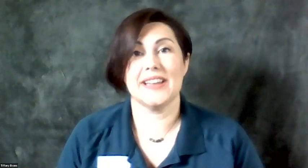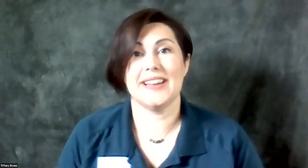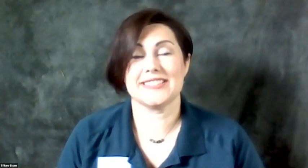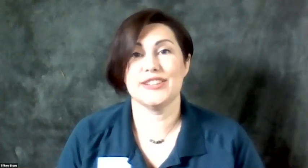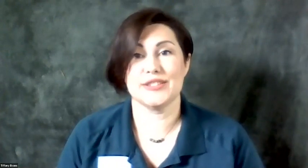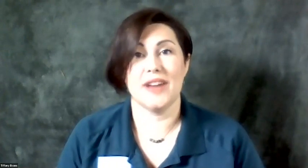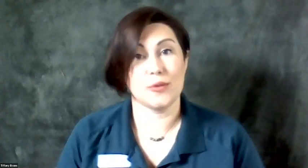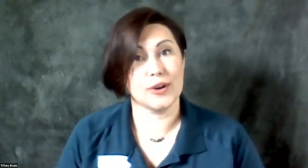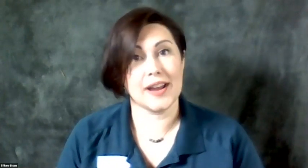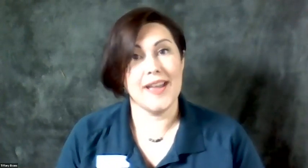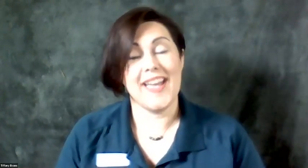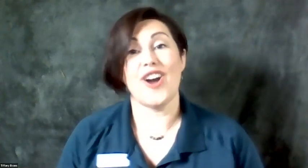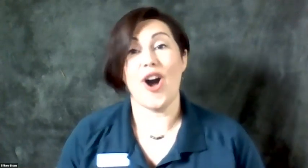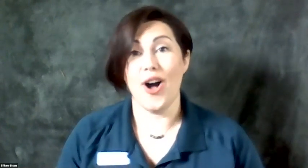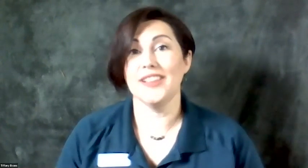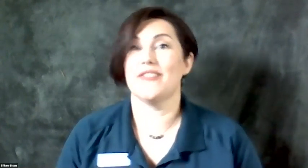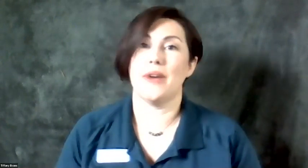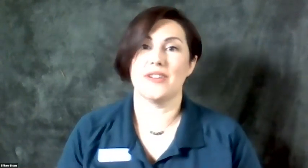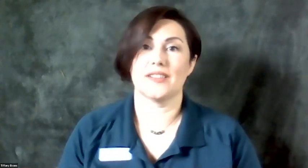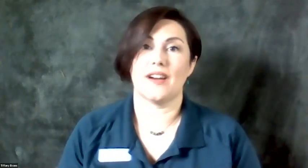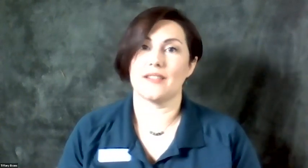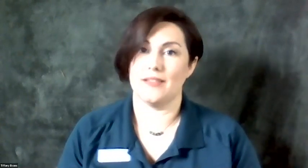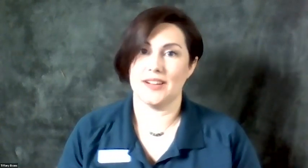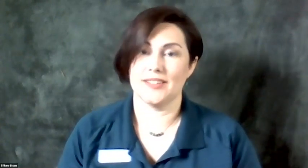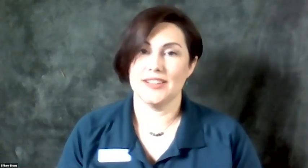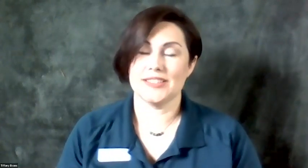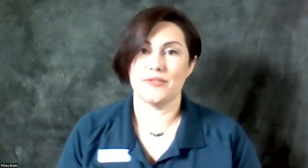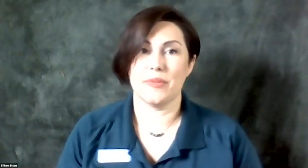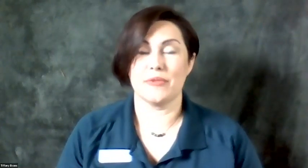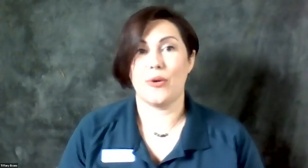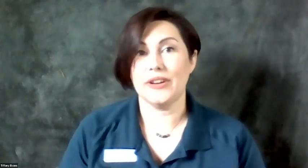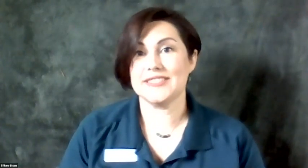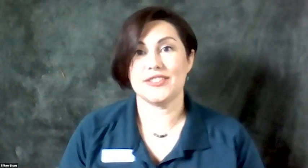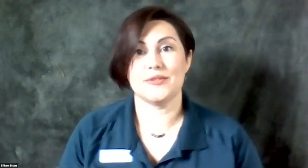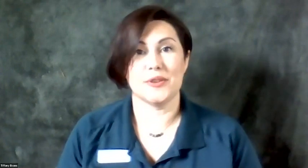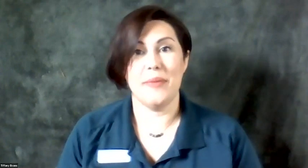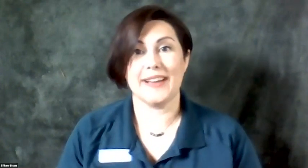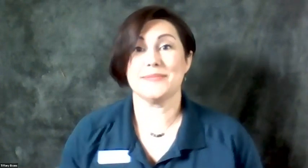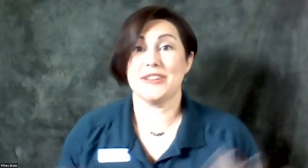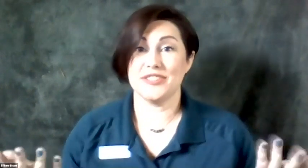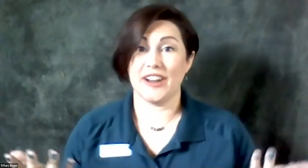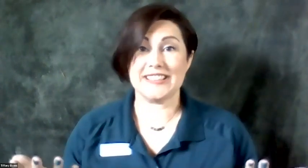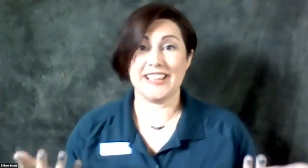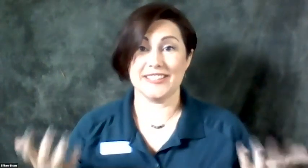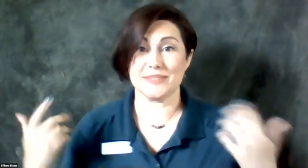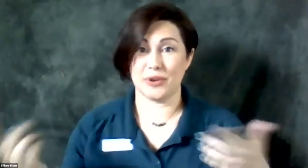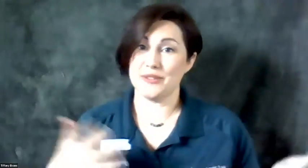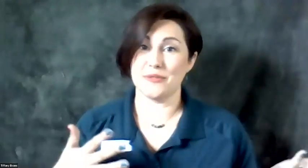stlzoo.org and all of the webinars are on there. So they've been recorded so that you can go back, especially for ASL. It's important that you can watch